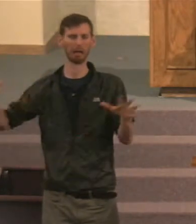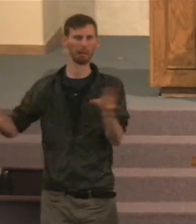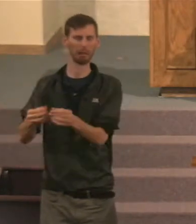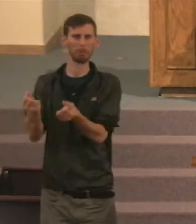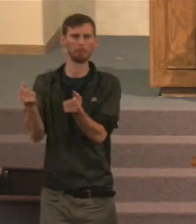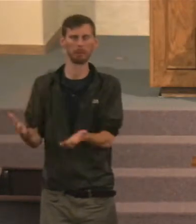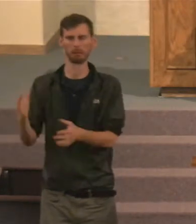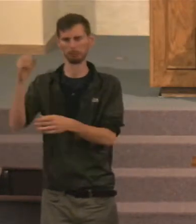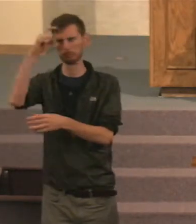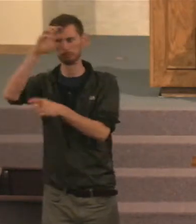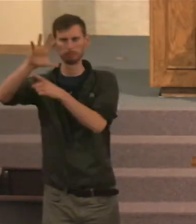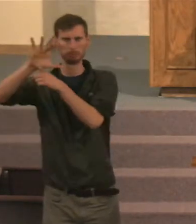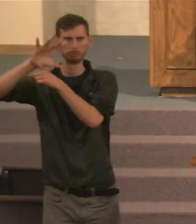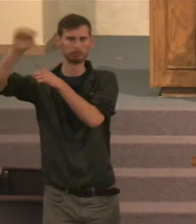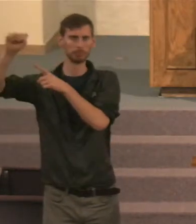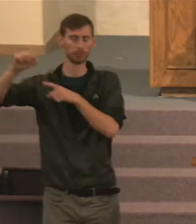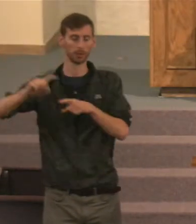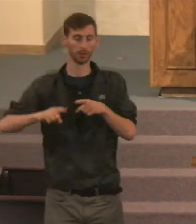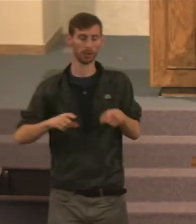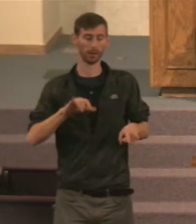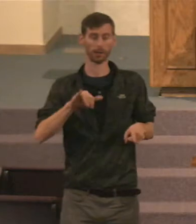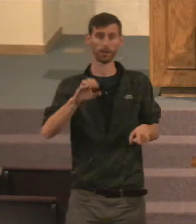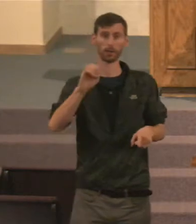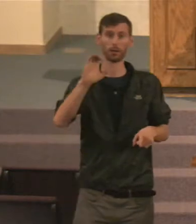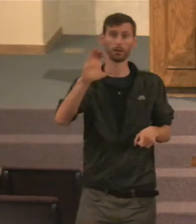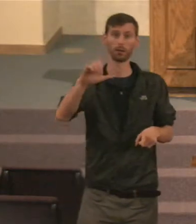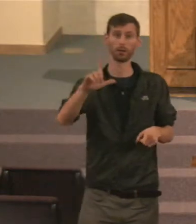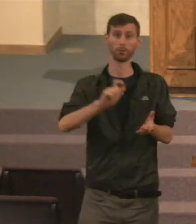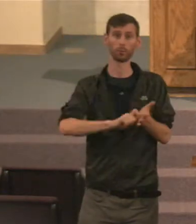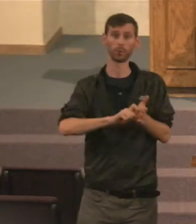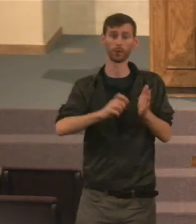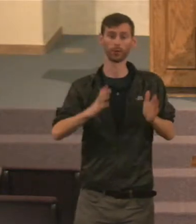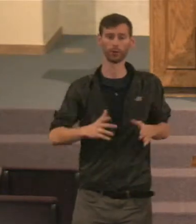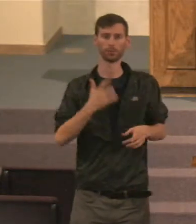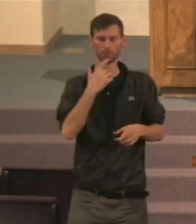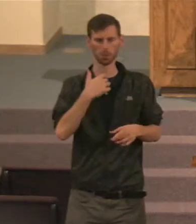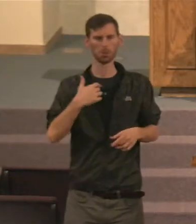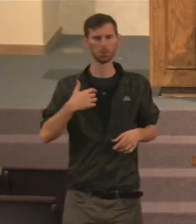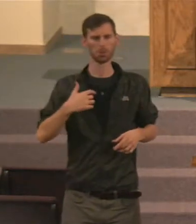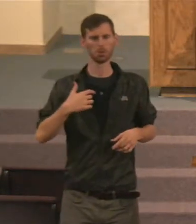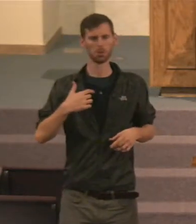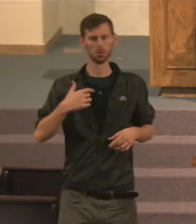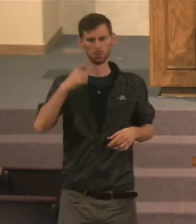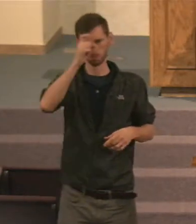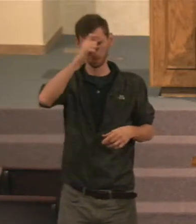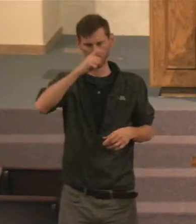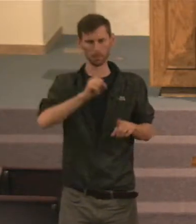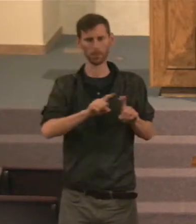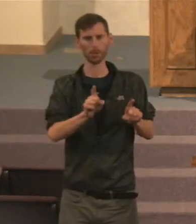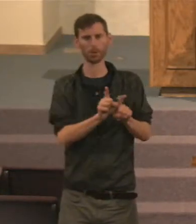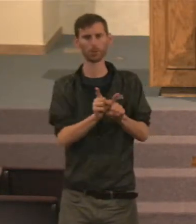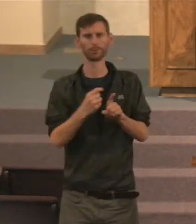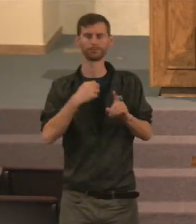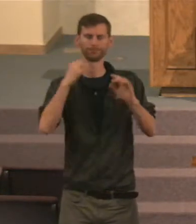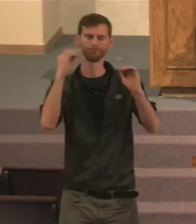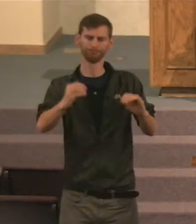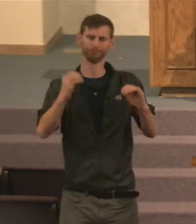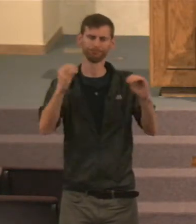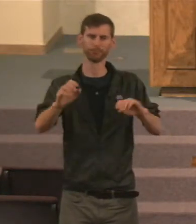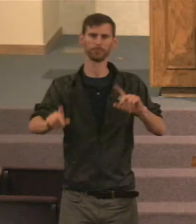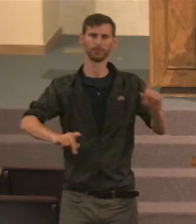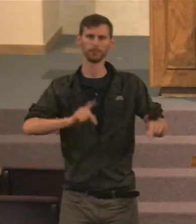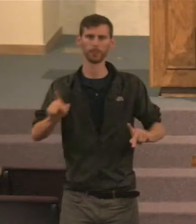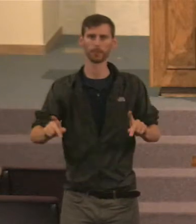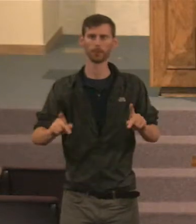And so the writer here, Of the book, Of Ecclesiastes, Says, Besides being wise, He also taught the people, Knowledge, Weighing and studying, And